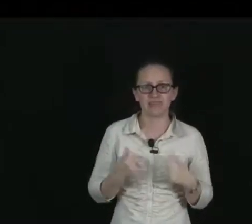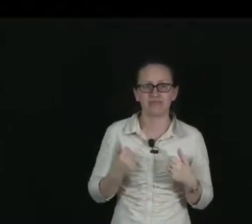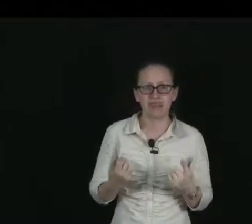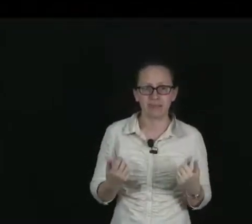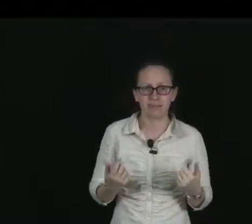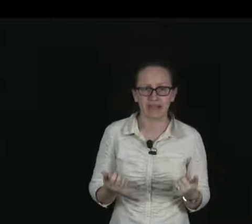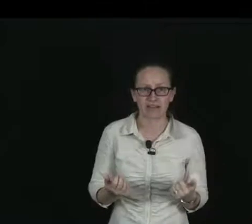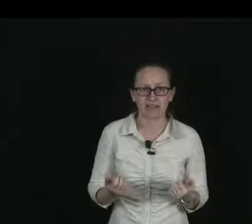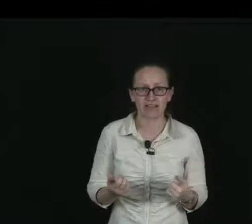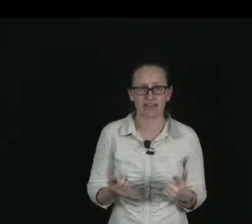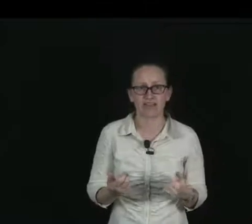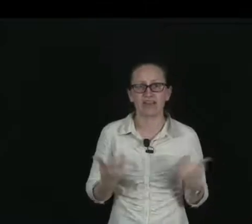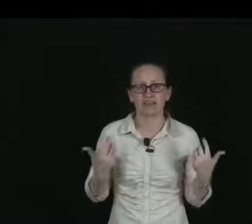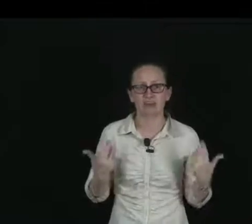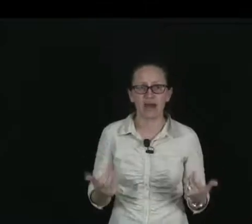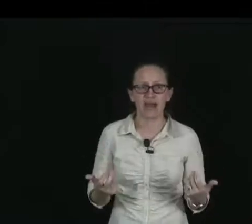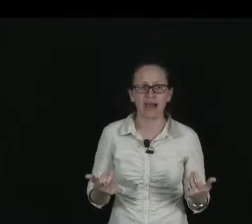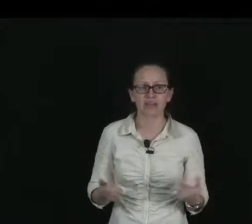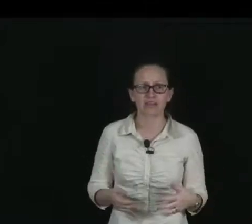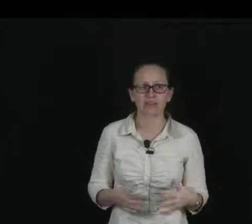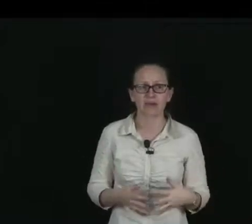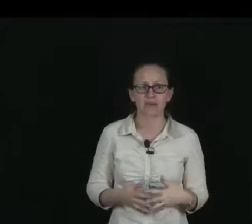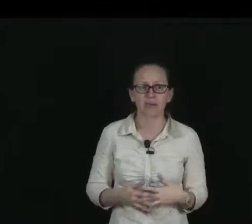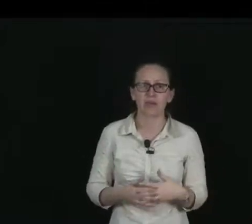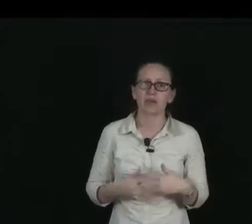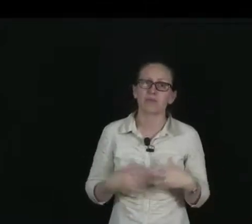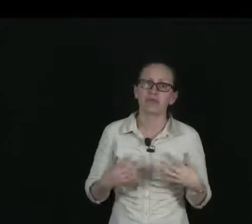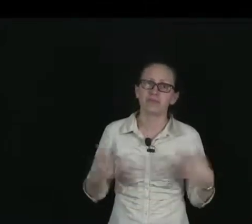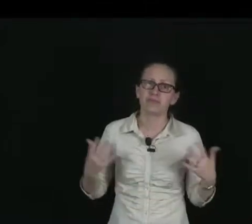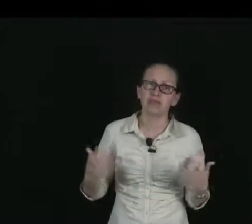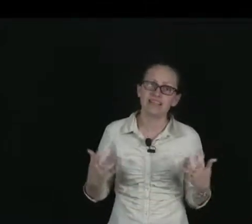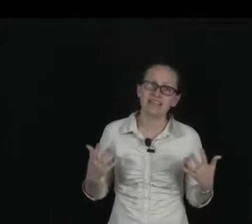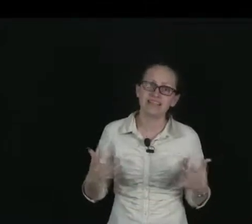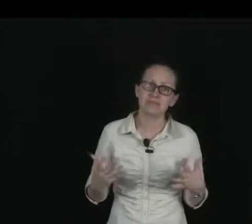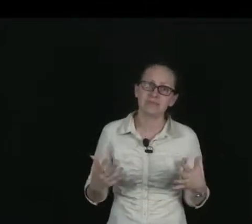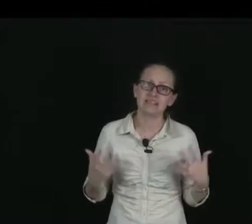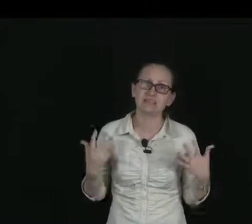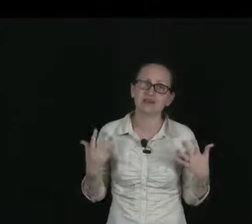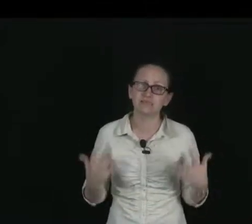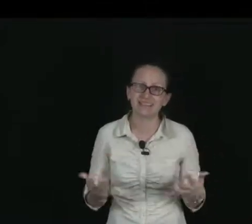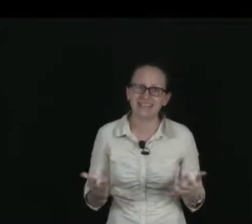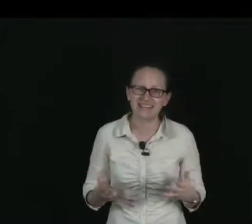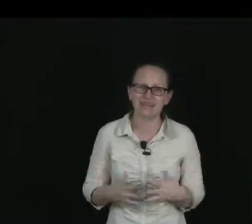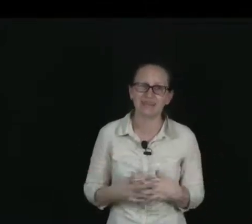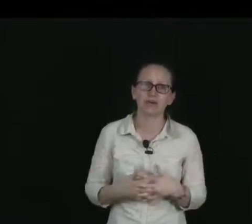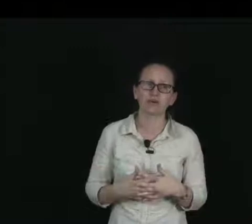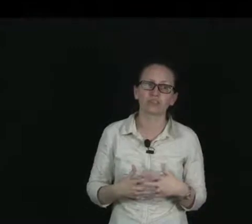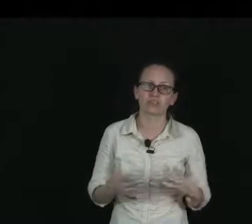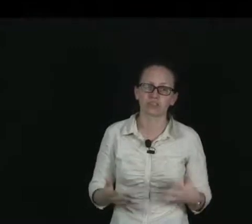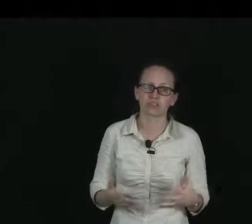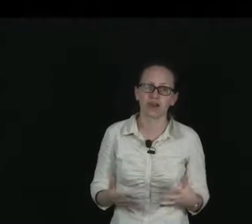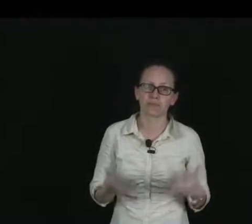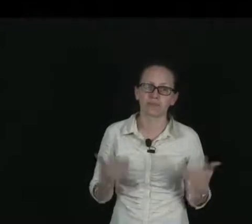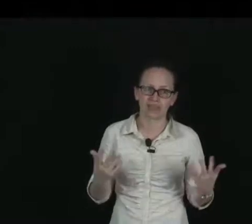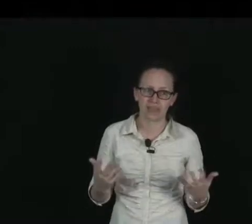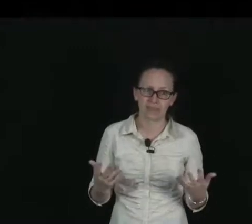are very penetrating. It's quite hard to stop them. We need many centimetres of lead in order to stop gamma